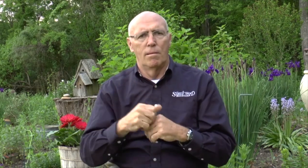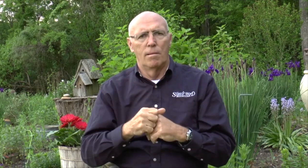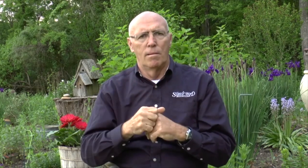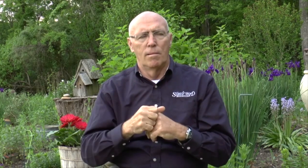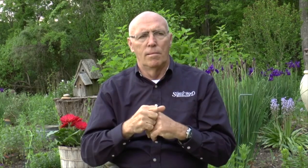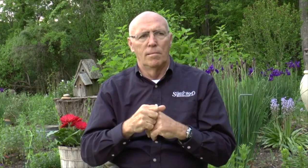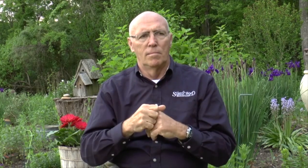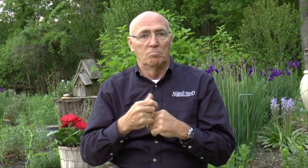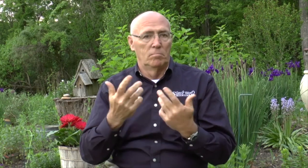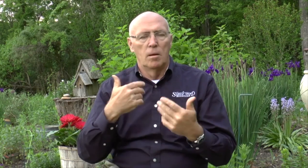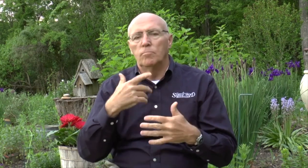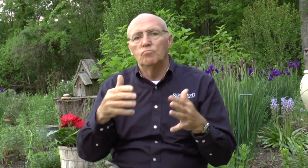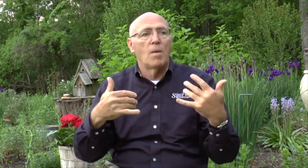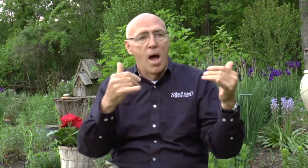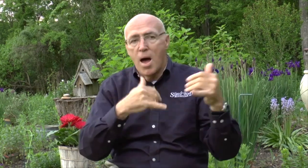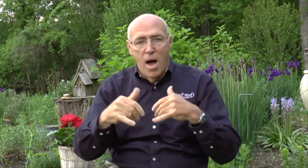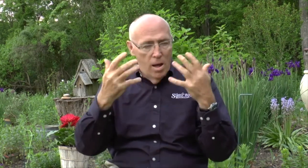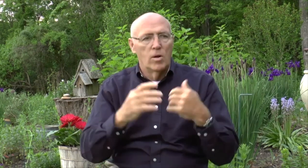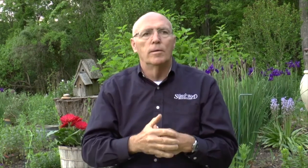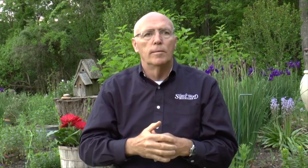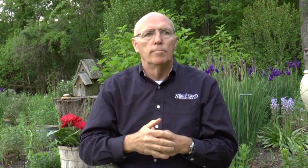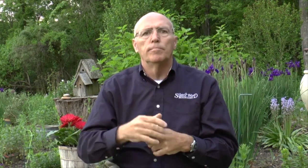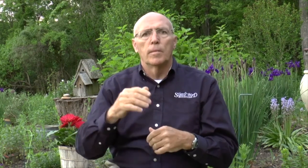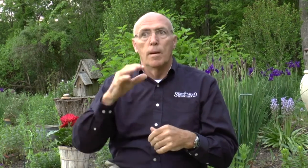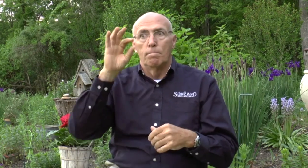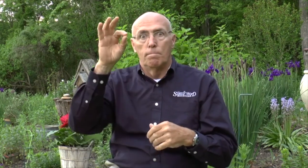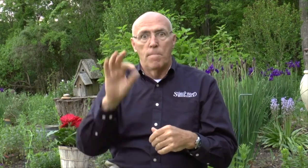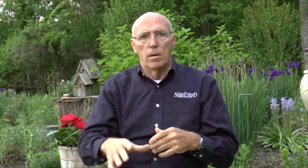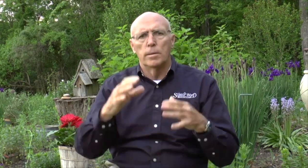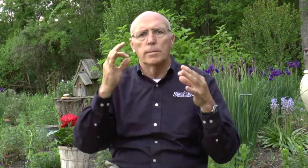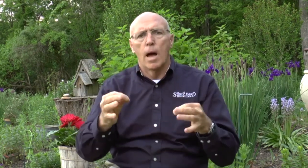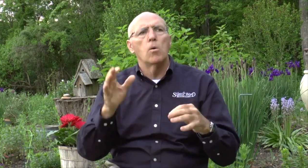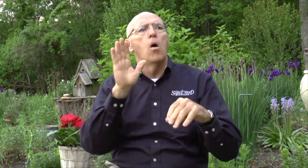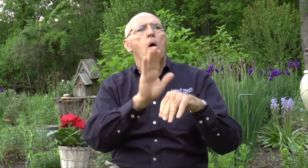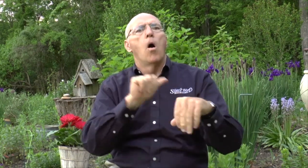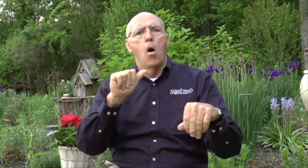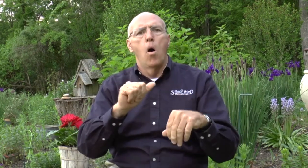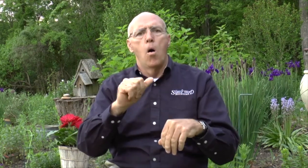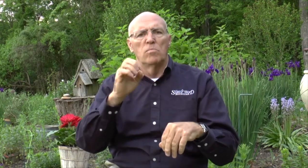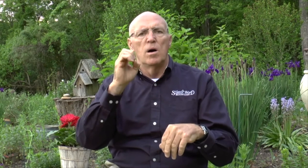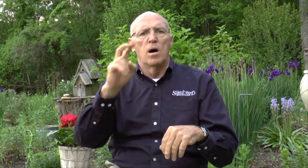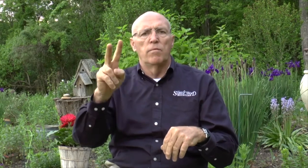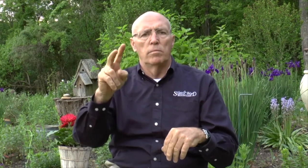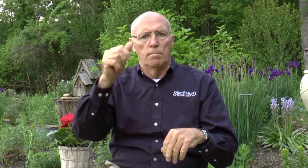and he, at that time, got a burden, which I didn't know about. We played the game and the pastor there decided that he would call an